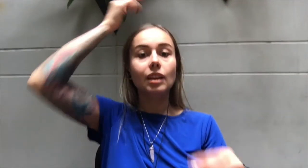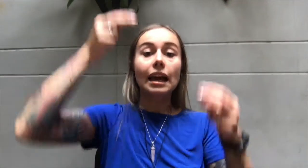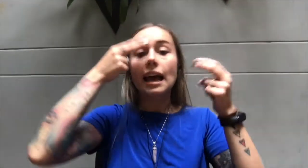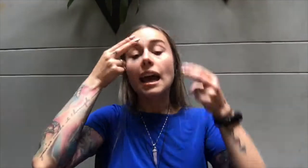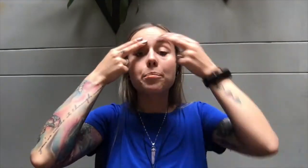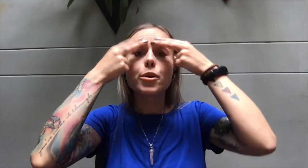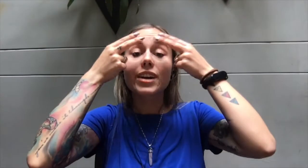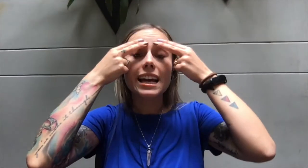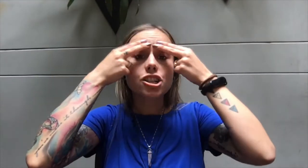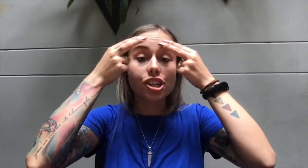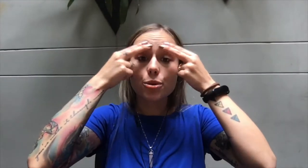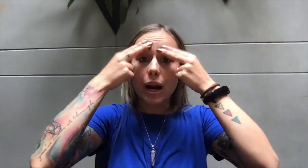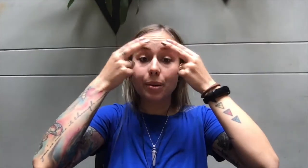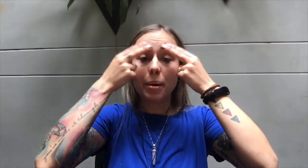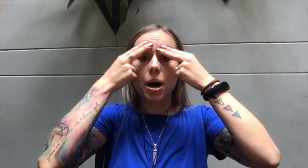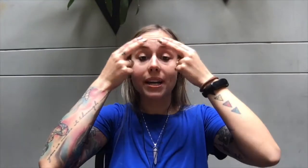And moving energy around in my body.